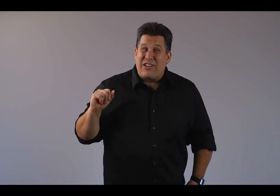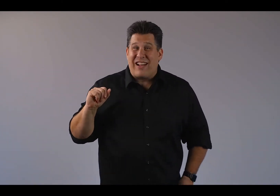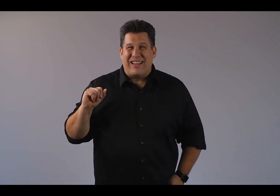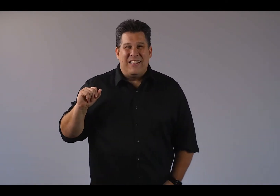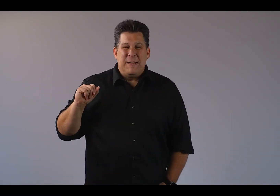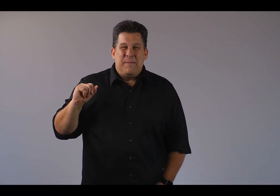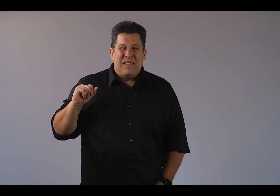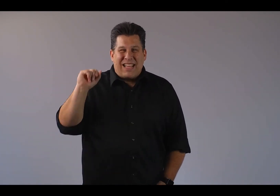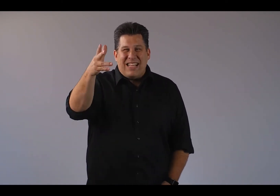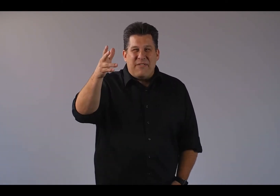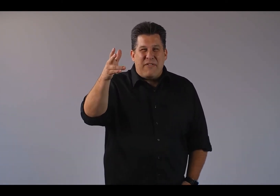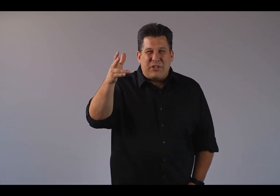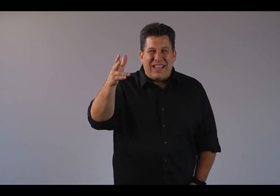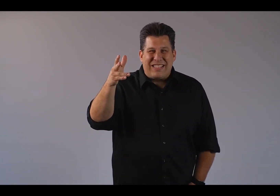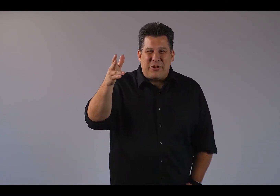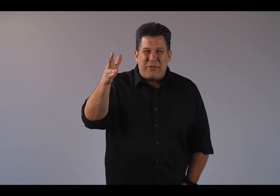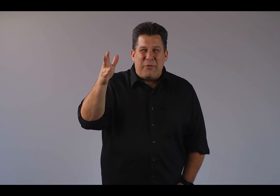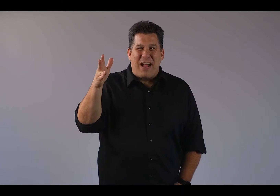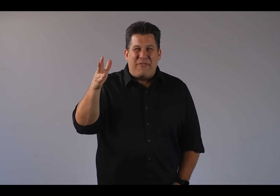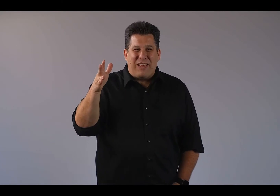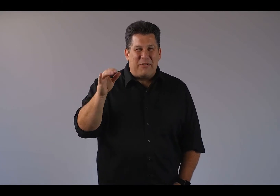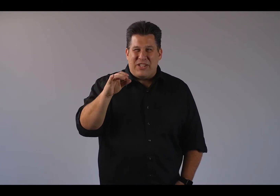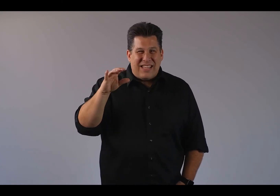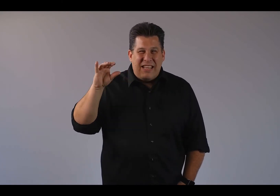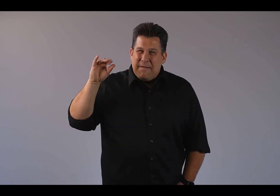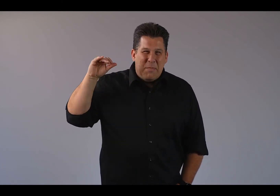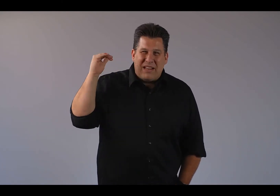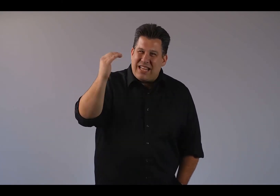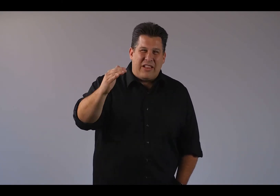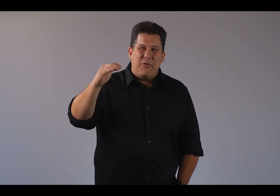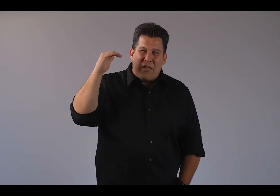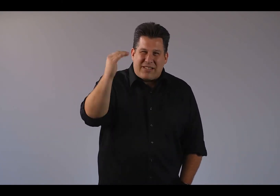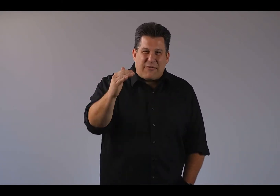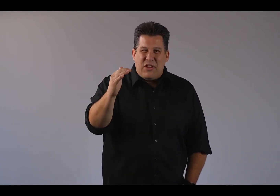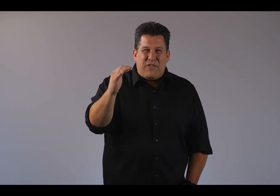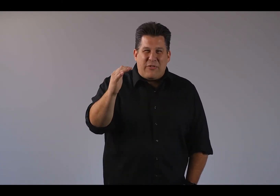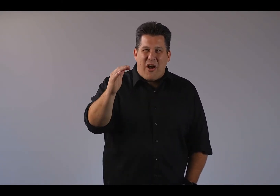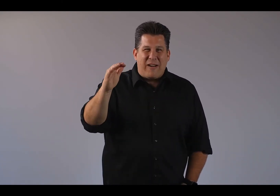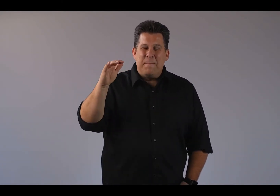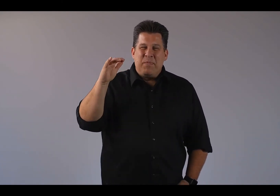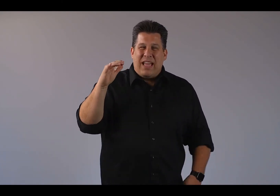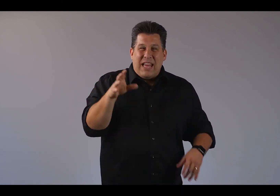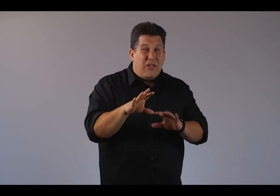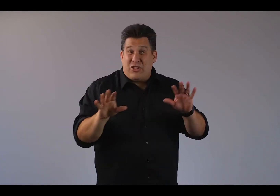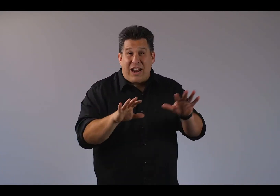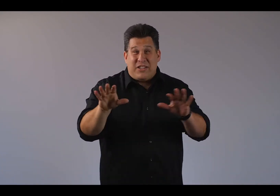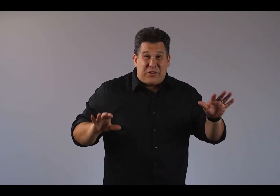luck. Like, guys, have you ever tried this trick with your wife? Like, when she's in the middle of telling you all the stuff that you've done wrong and you, like, try to distract